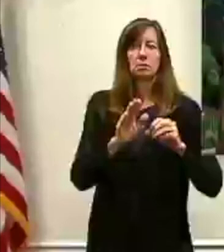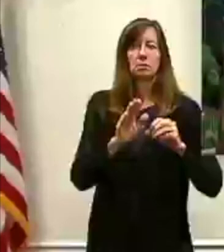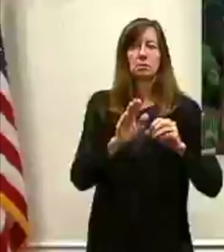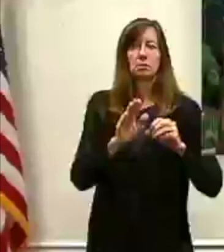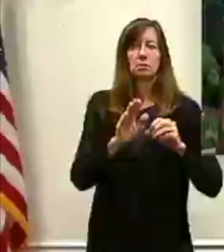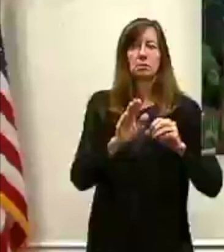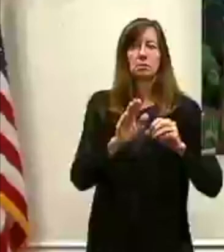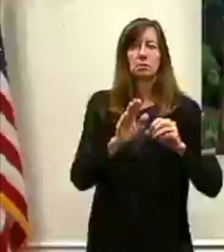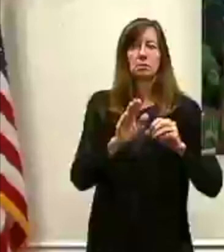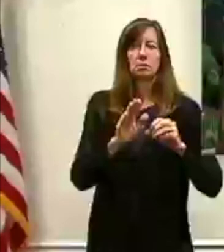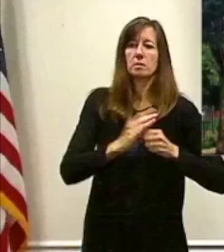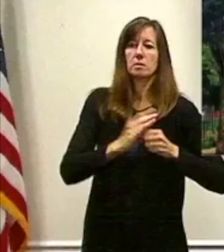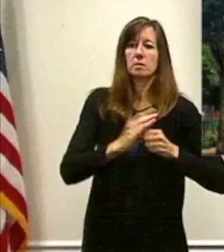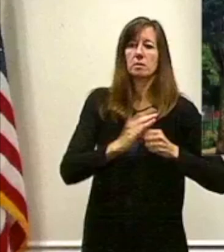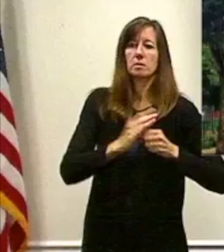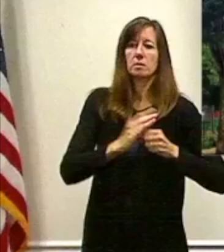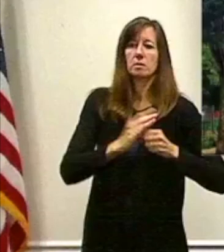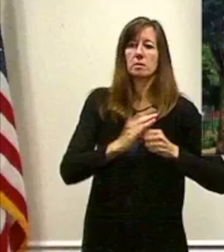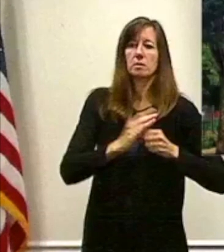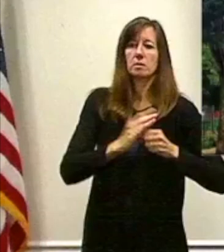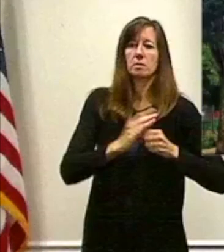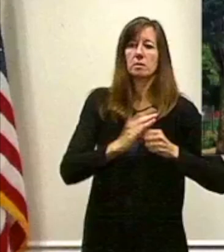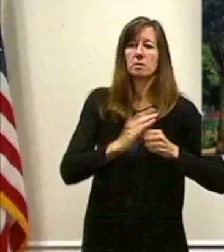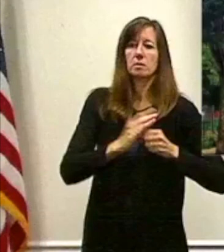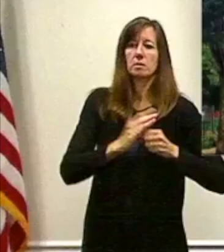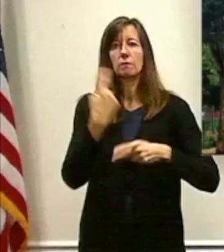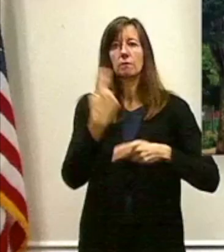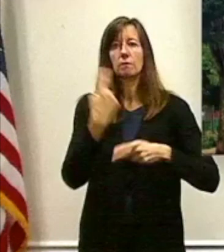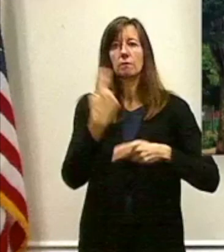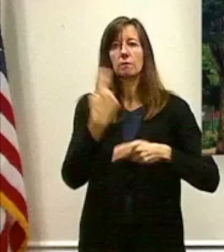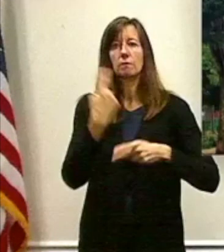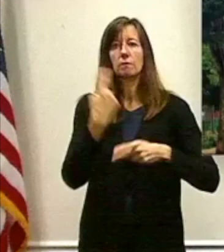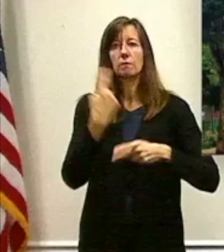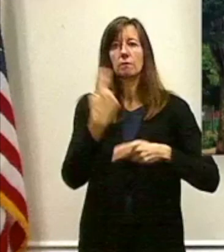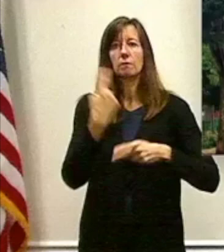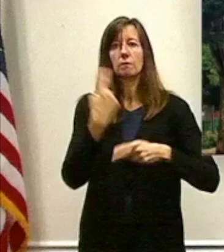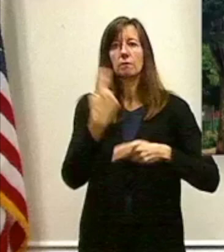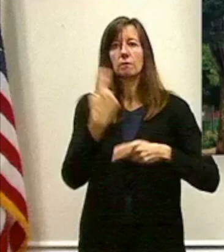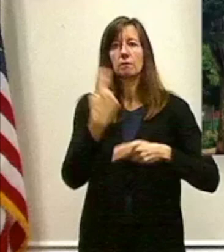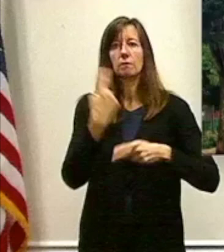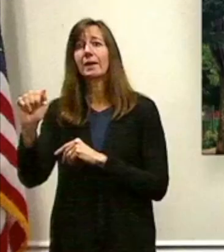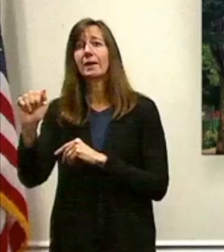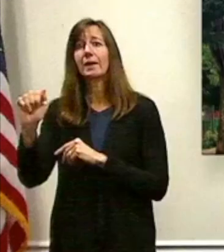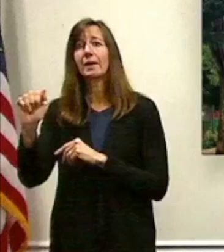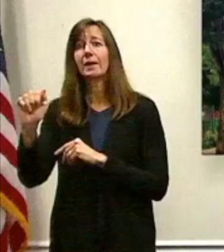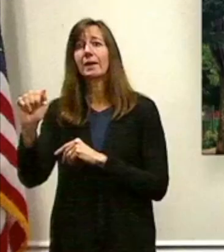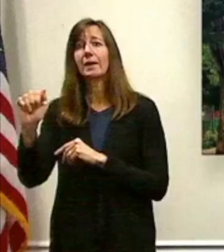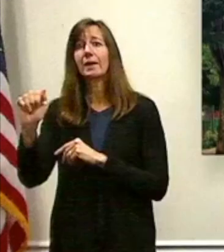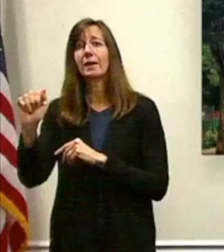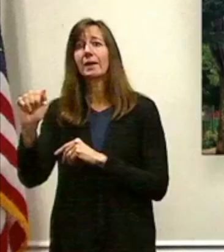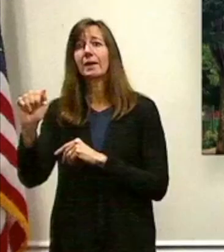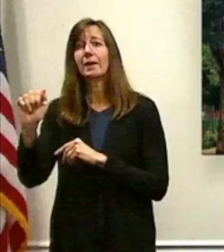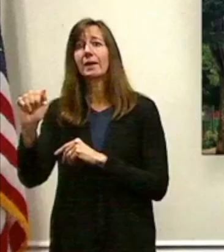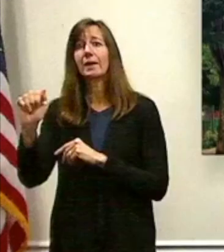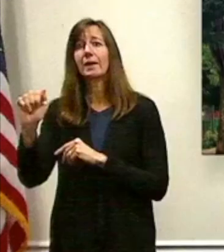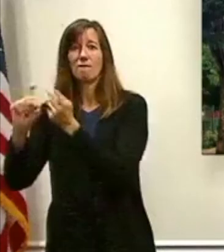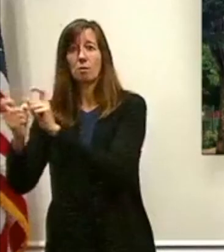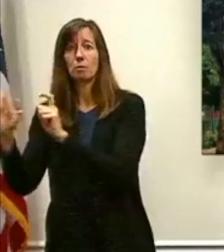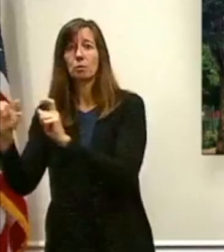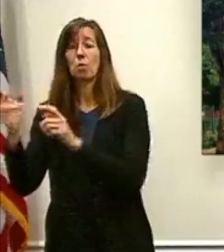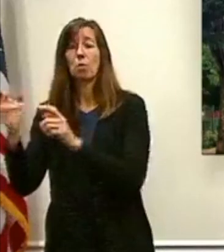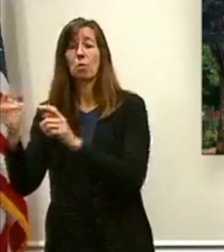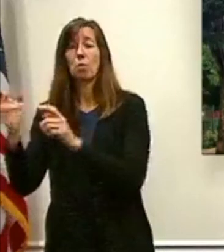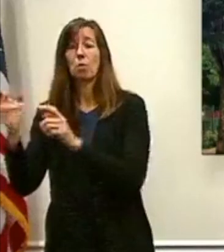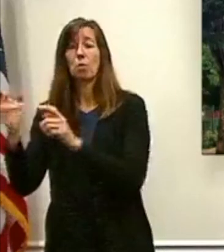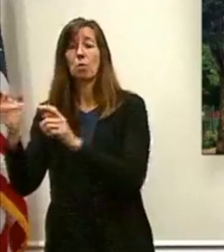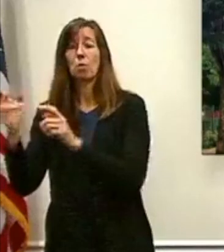...new York State's cashless bail reforms. What had occurred historically is in Dutchess, because of the